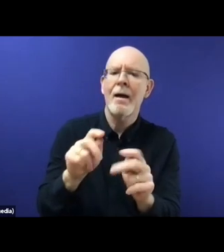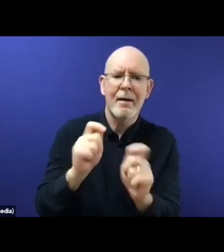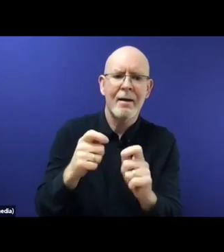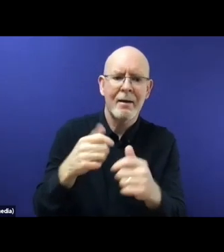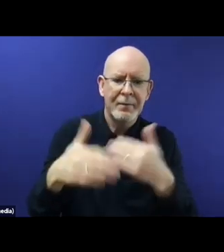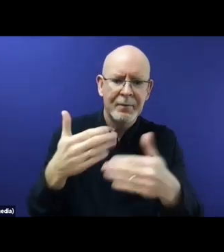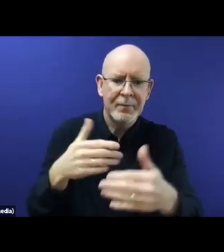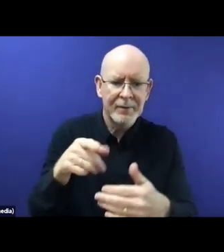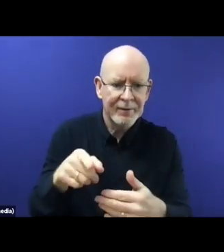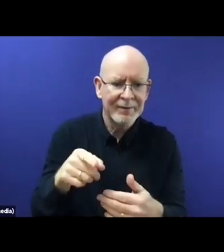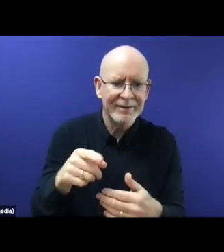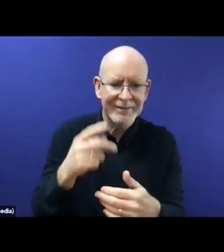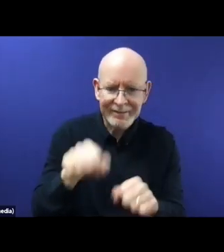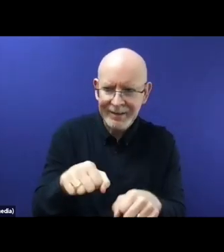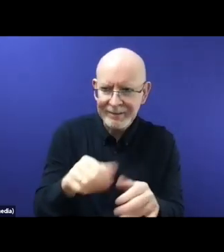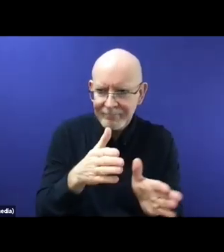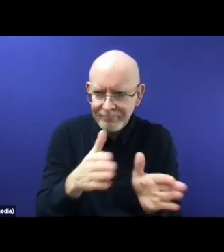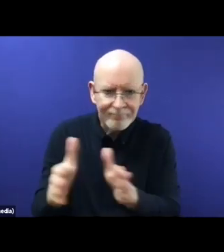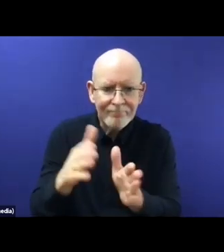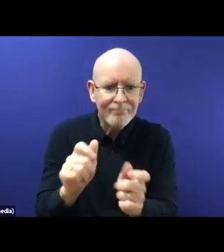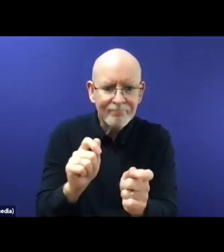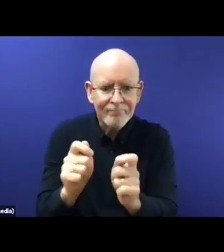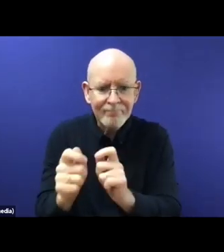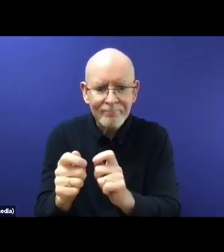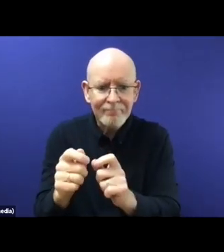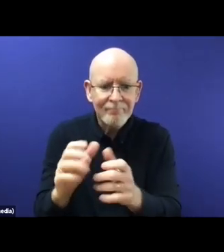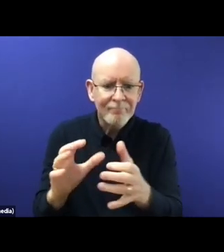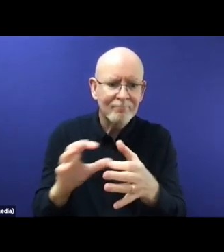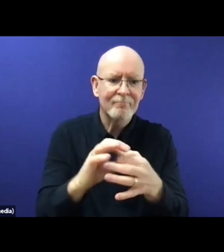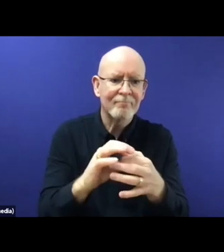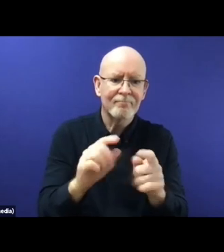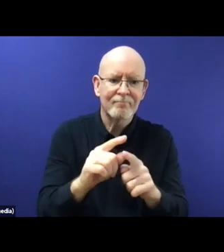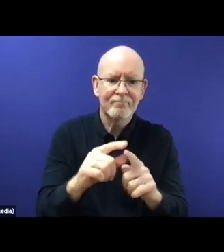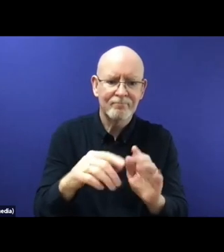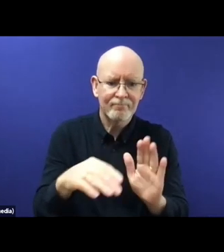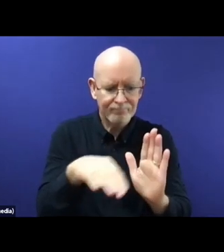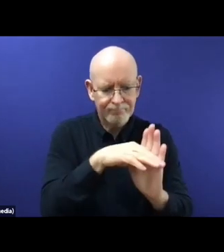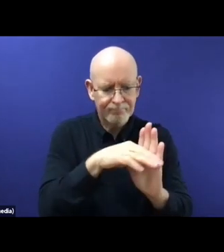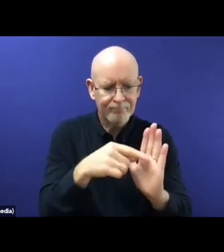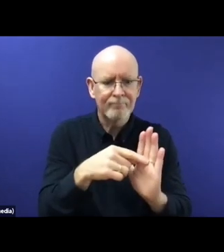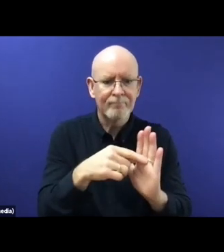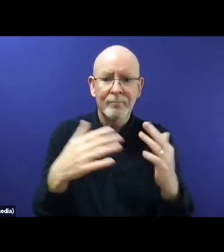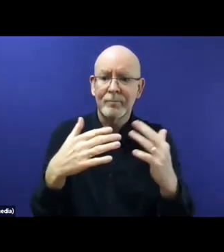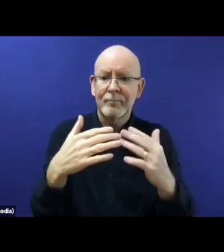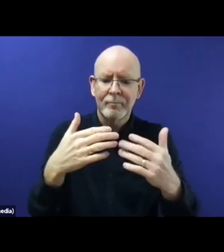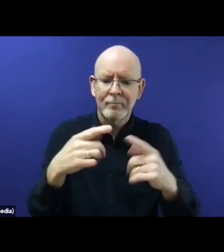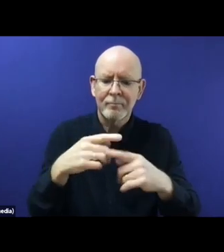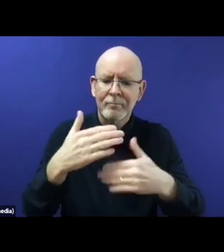become implemented in the border procedure. That is in itself a quite